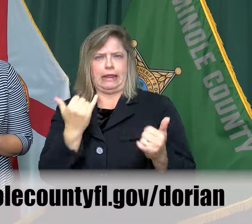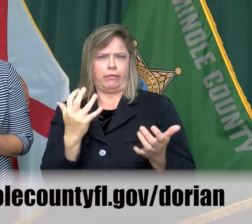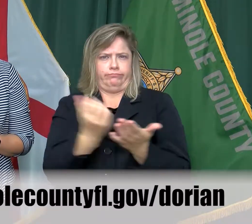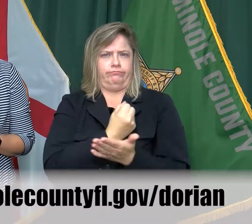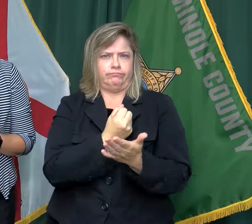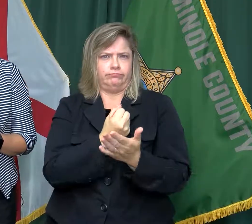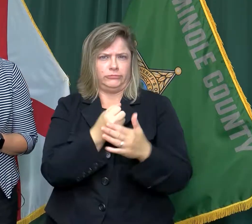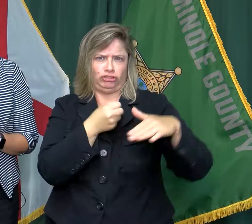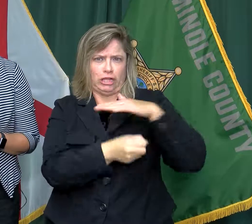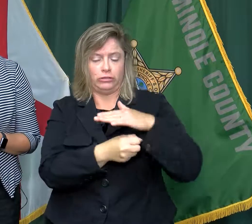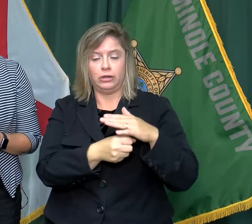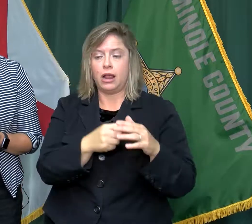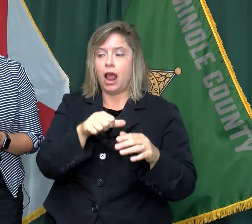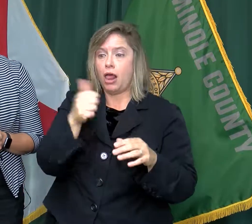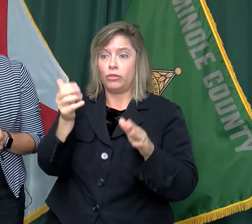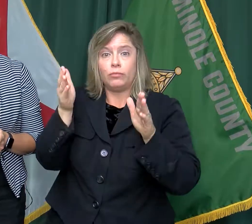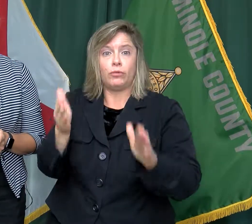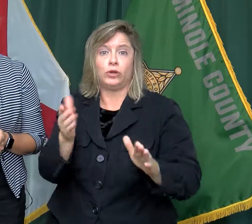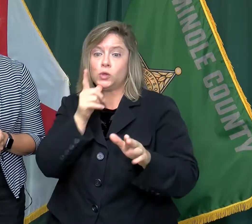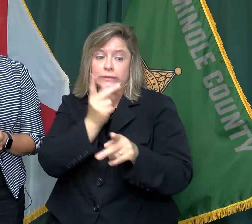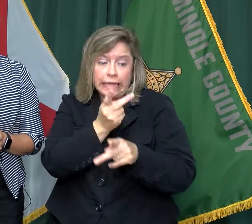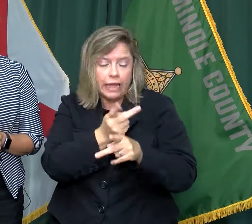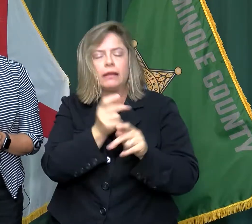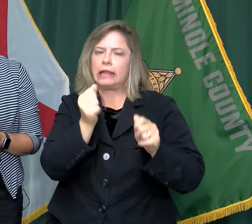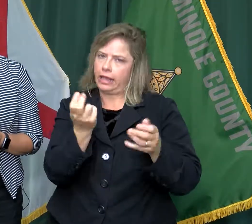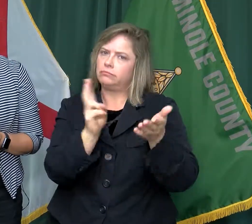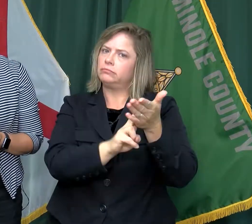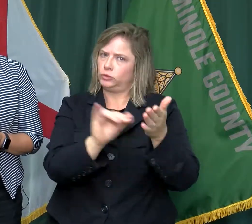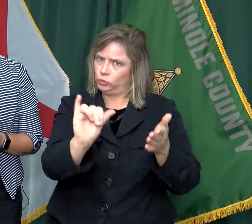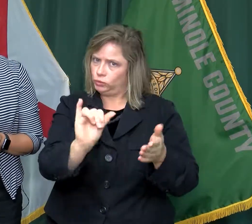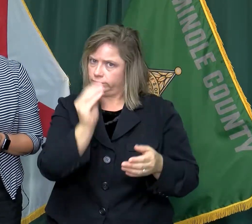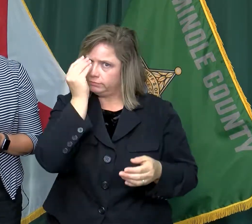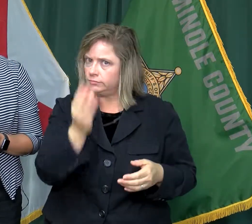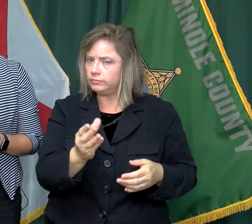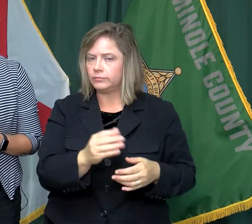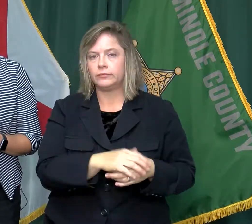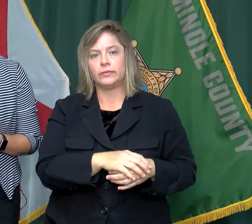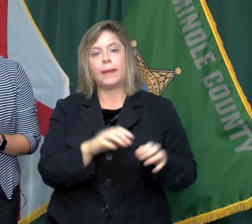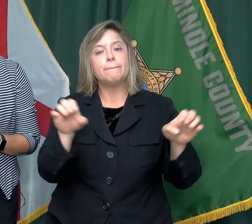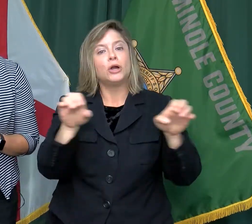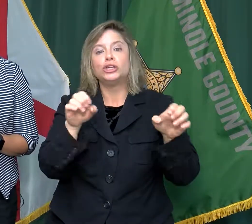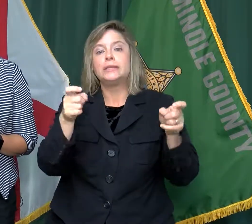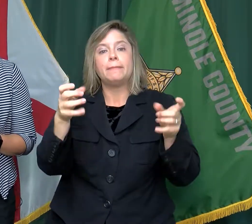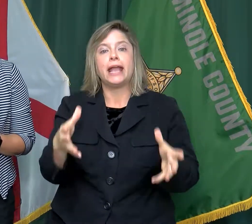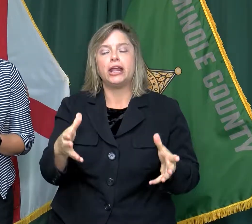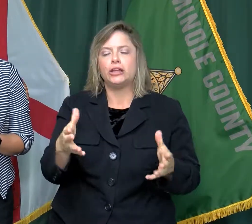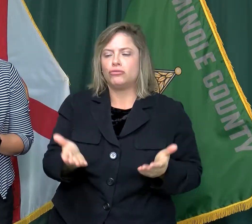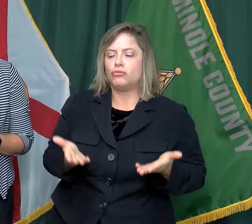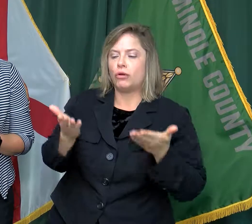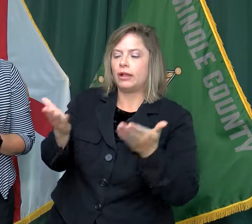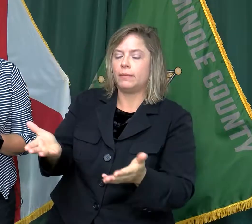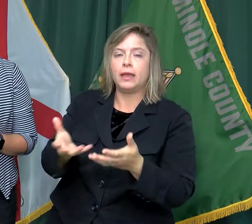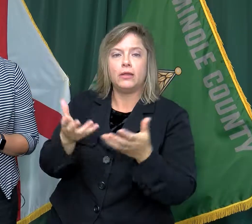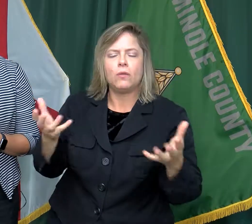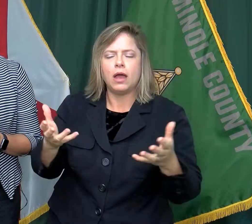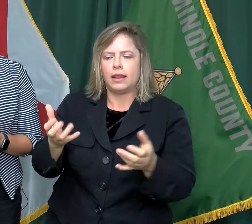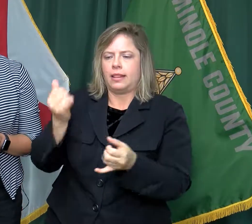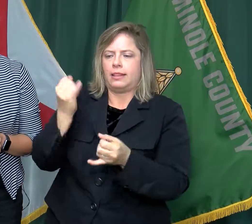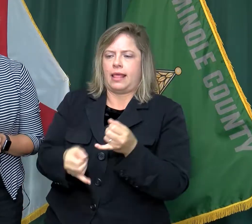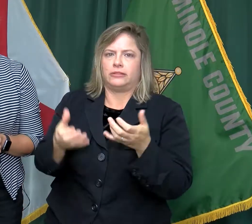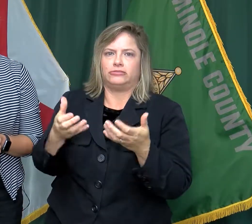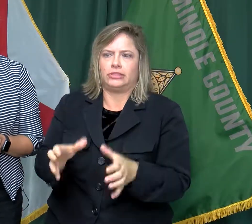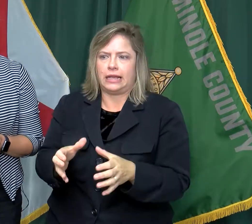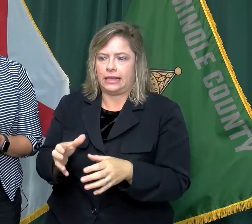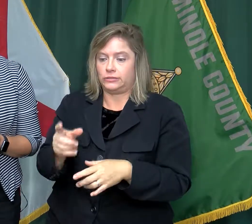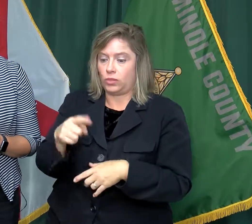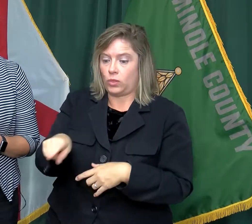caregiver may also register on behalf of the resident. Emergency management recommends using this program only as a last resort